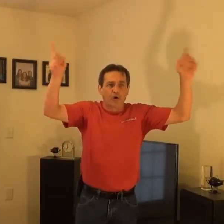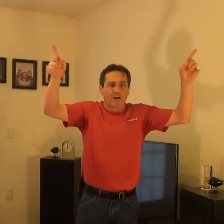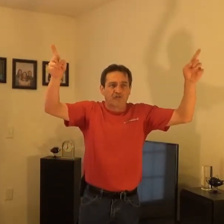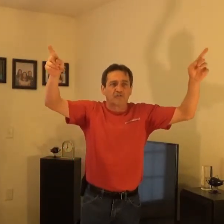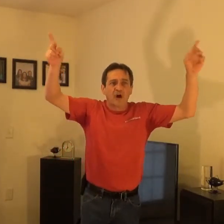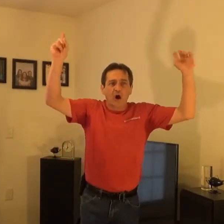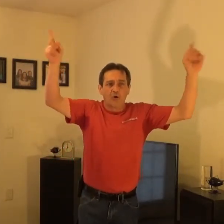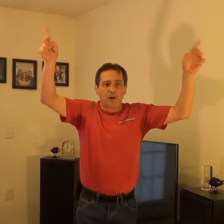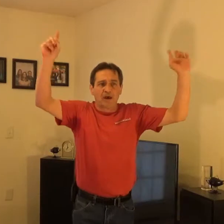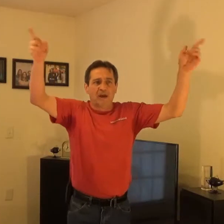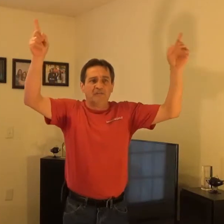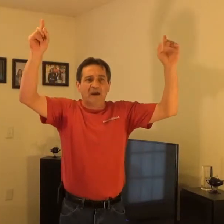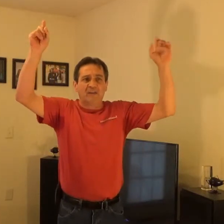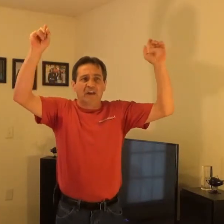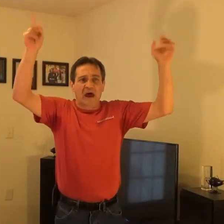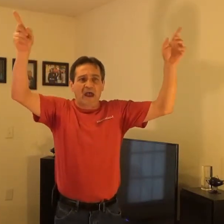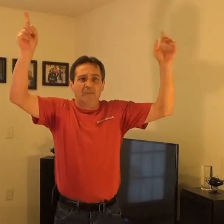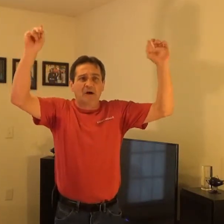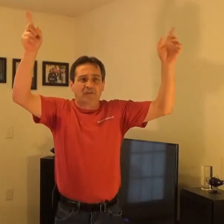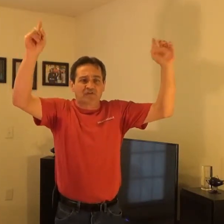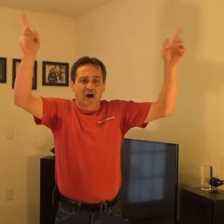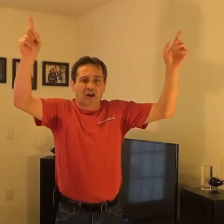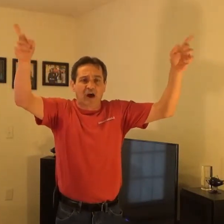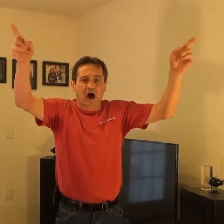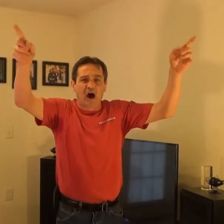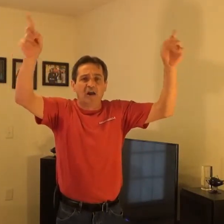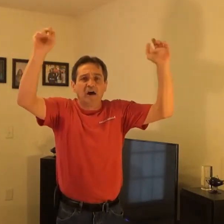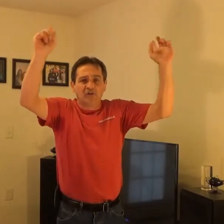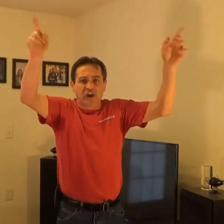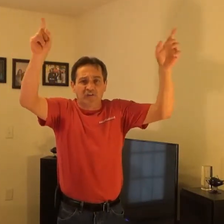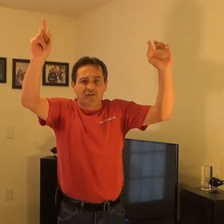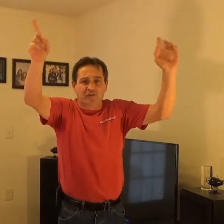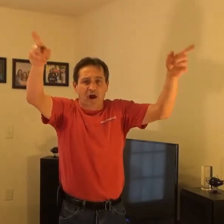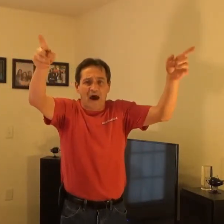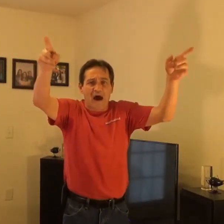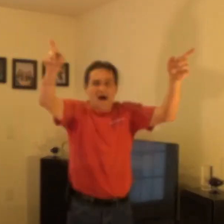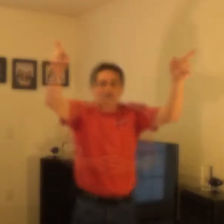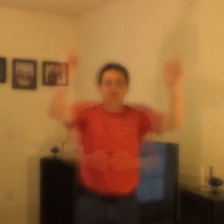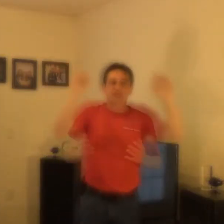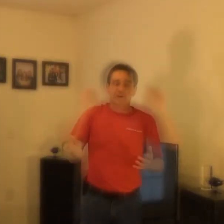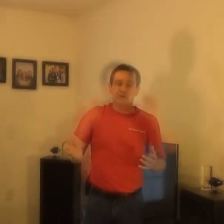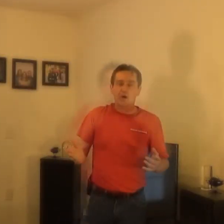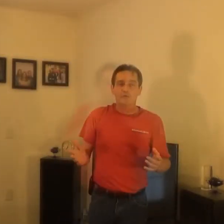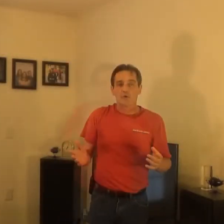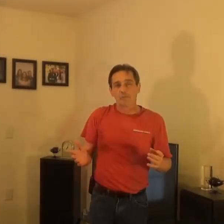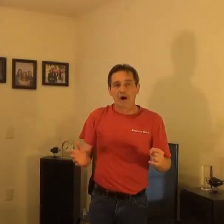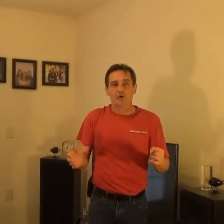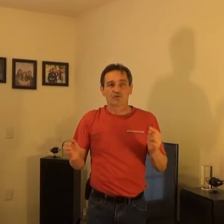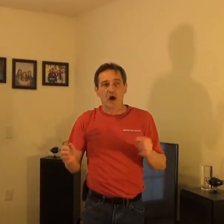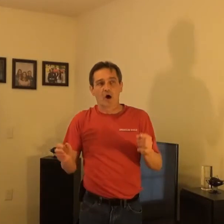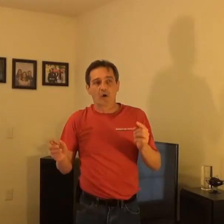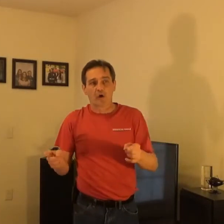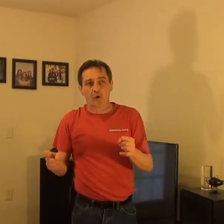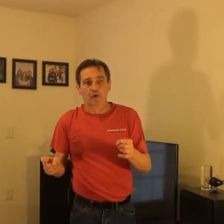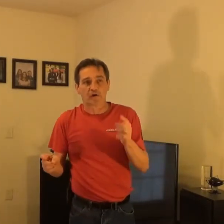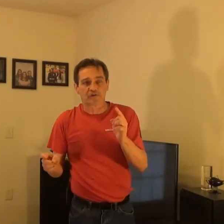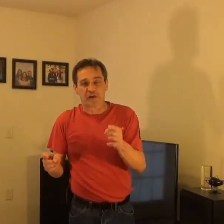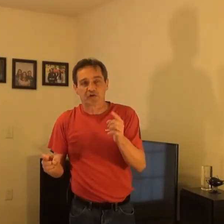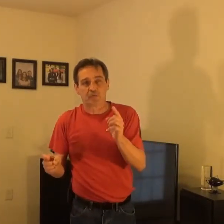Christians who believe in the name of the Son of God, Jesus Christ. We see those who oppose law and order as seek to